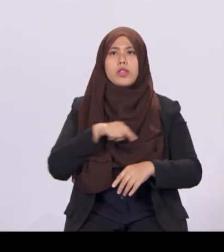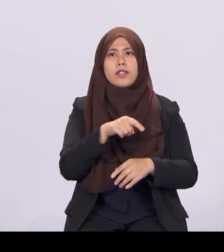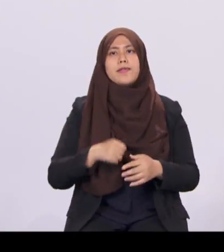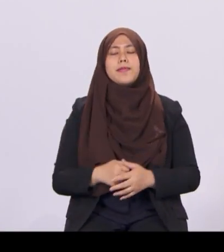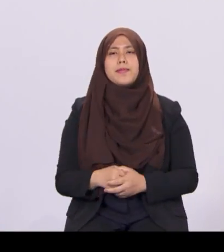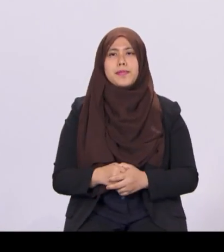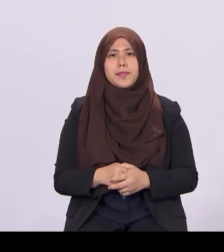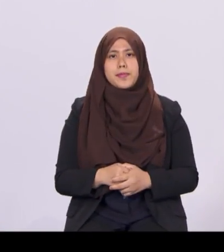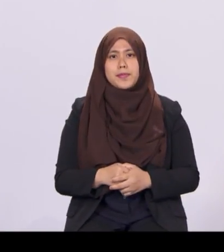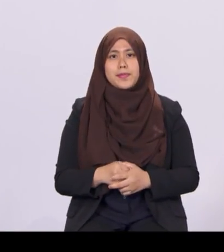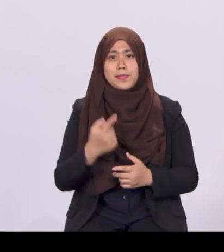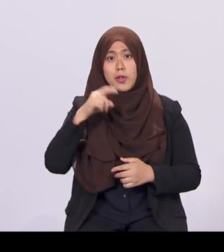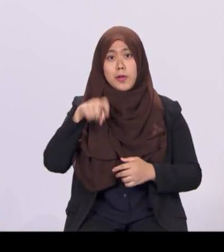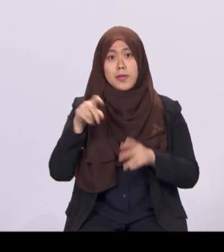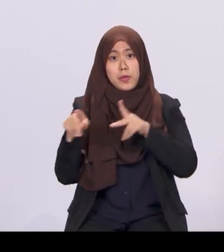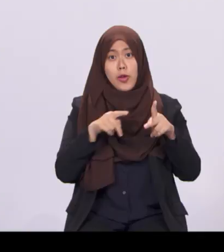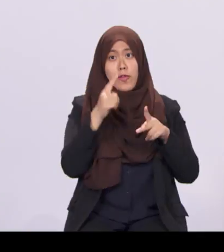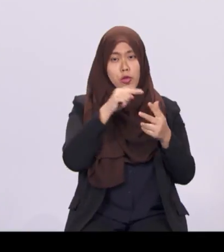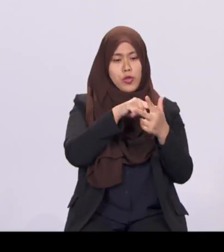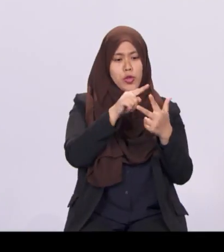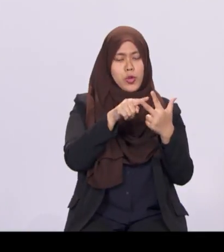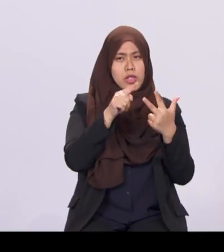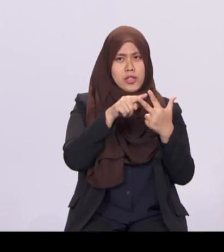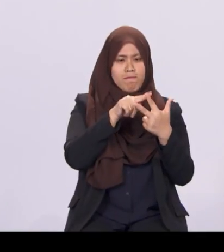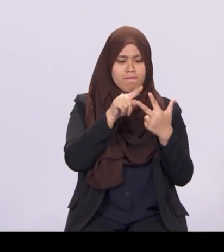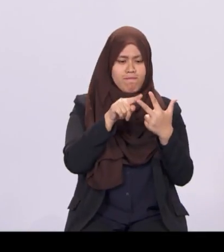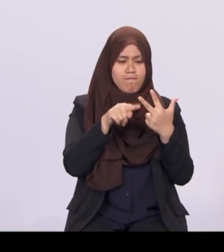We must prepare for three major shifts in the coming decade.